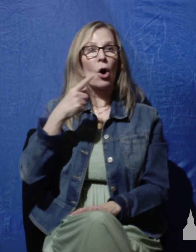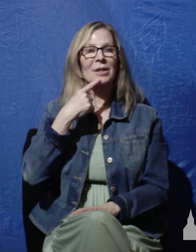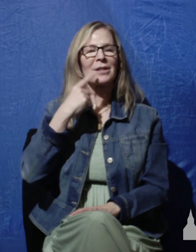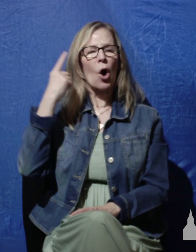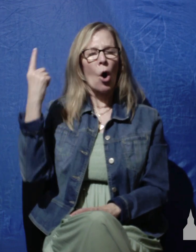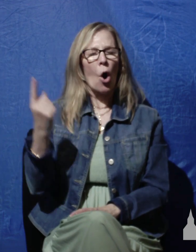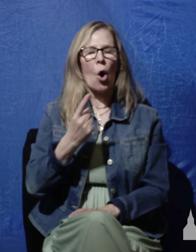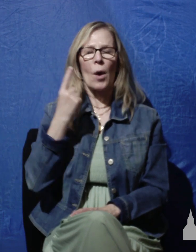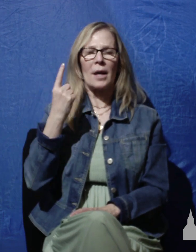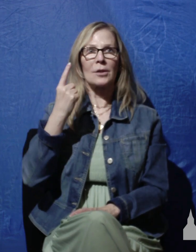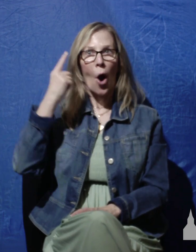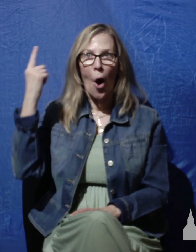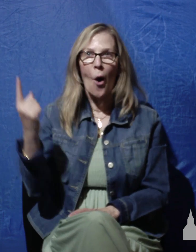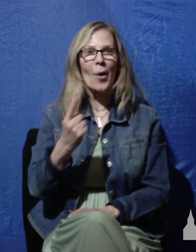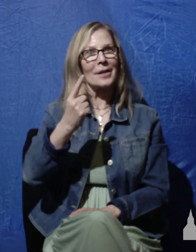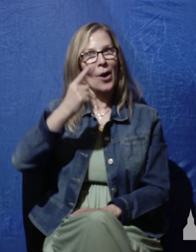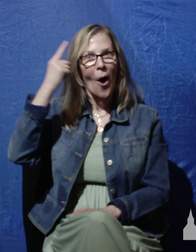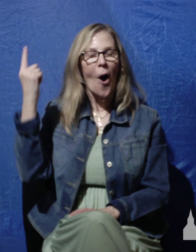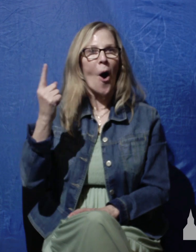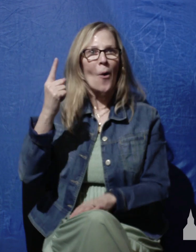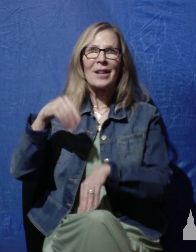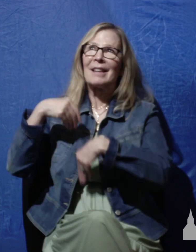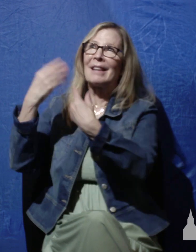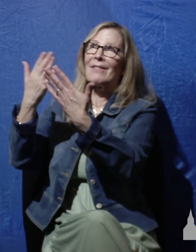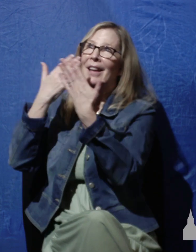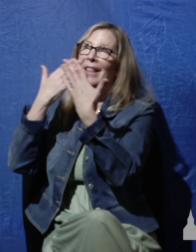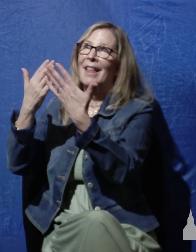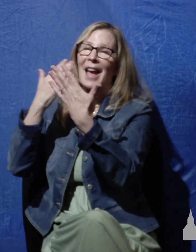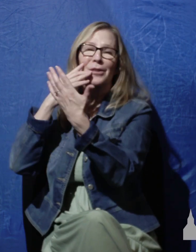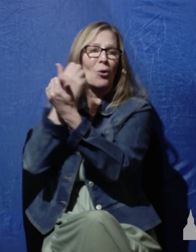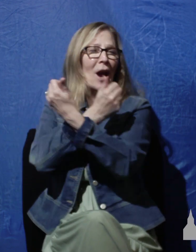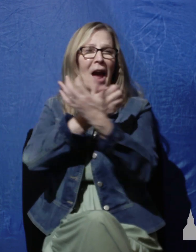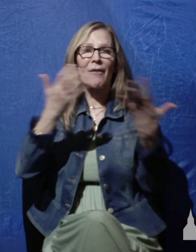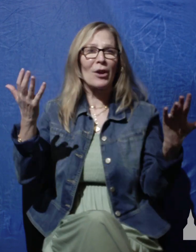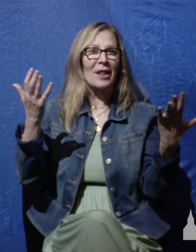giving thanks for all things in the name of our Lord Jesus Christ to God, even the Father.